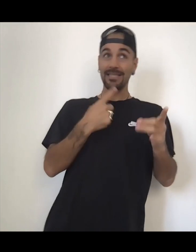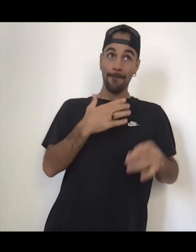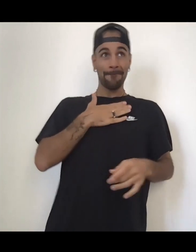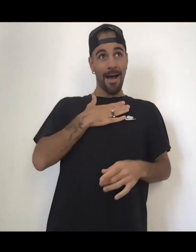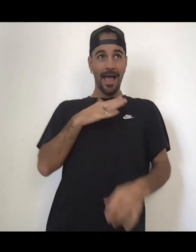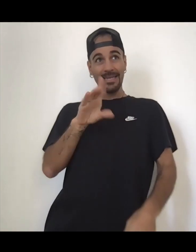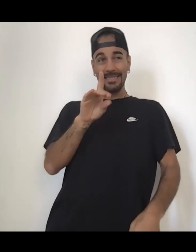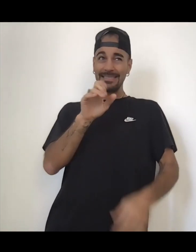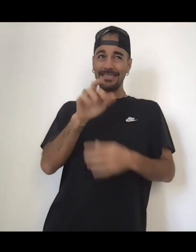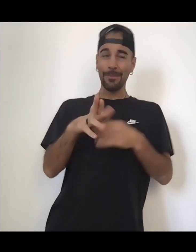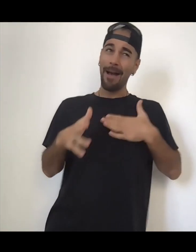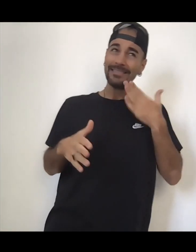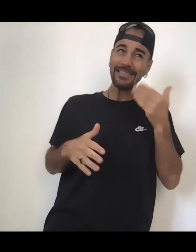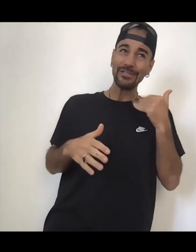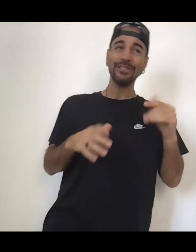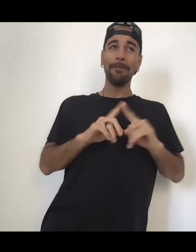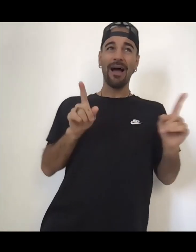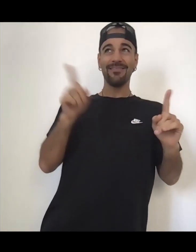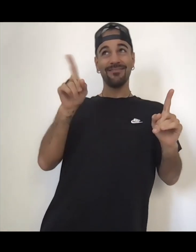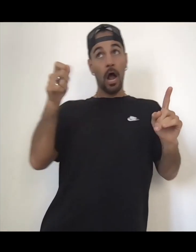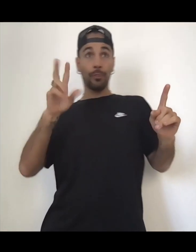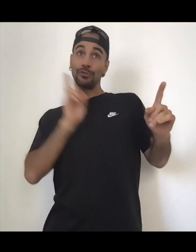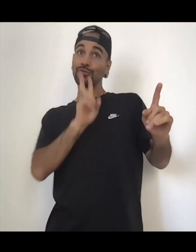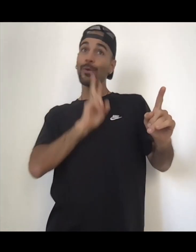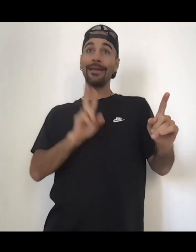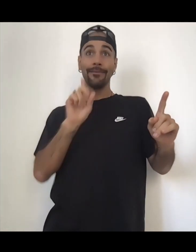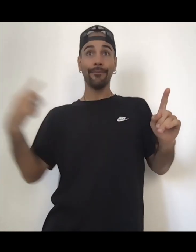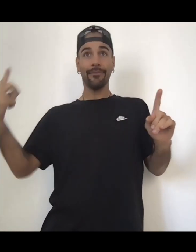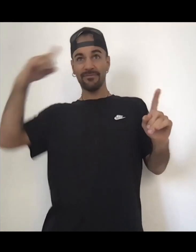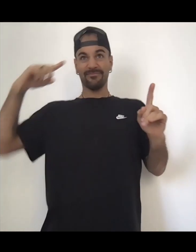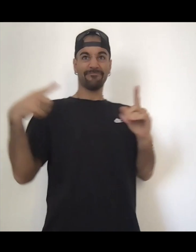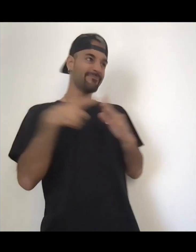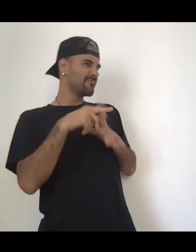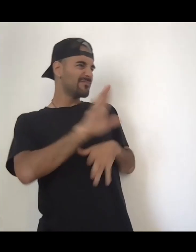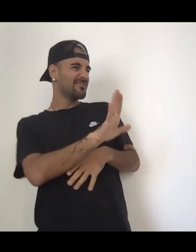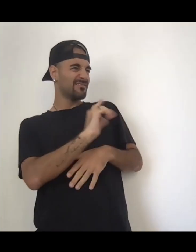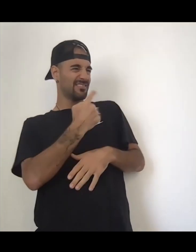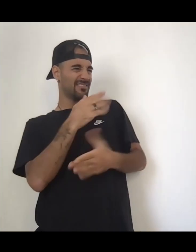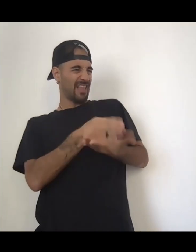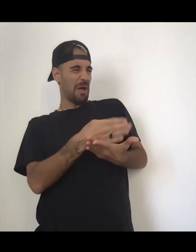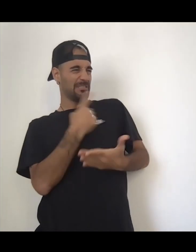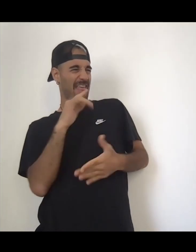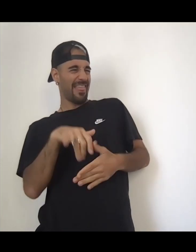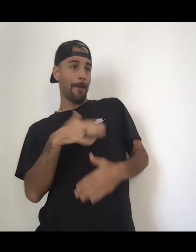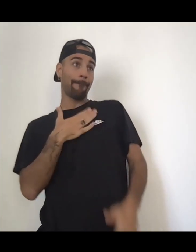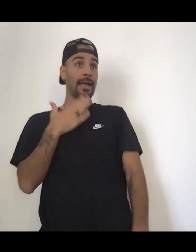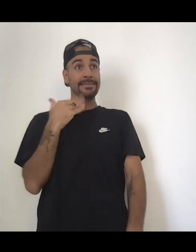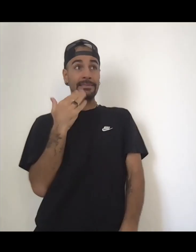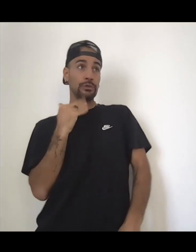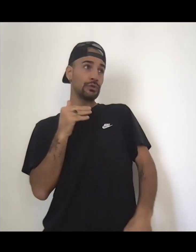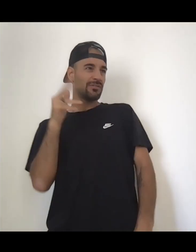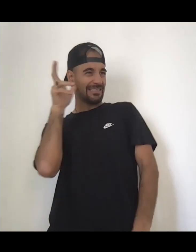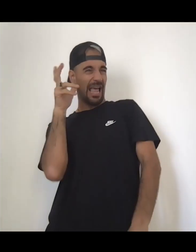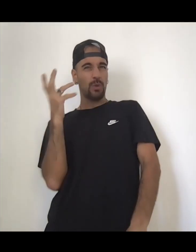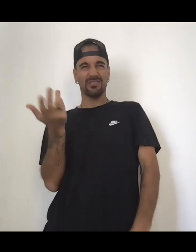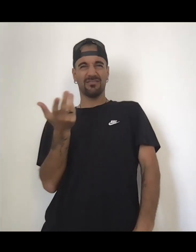isn't. It's kind of like my love. Maybe I'll say my love. But the thought process here is like, I want more straight men to listen to this too or even gay guys